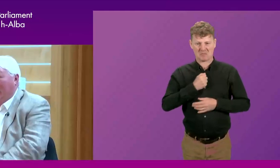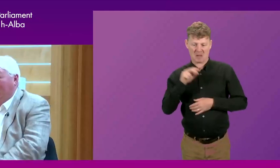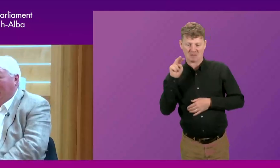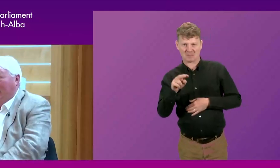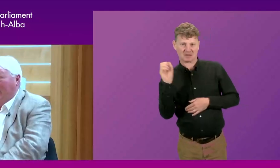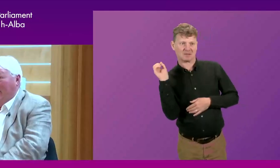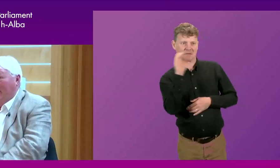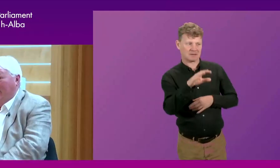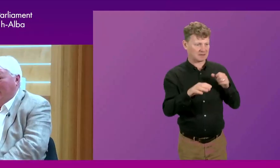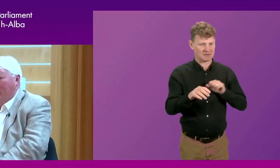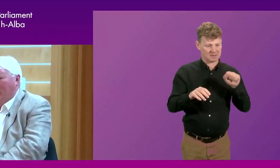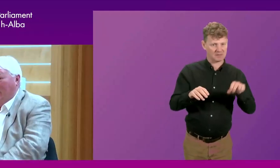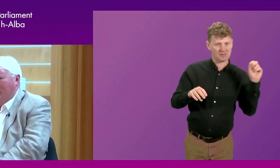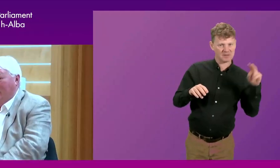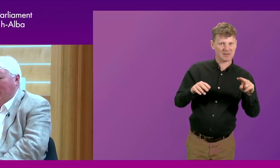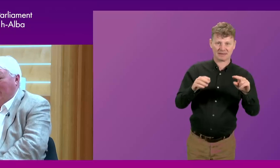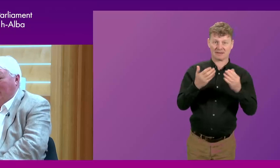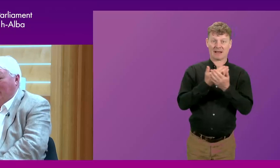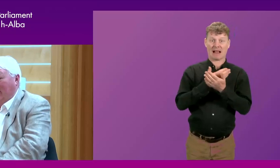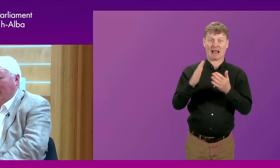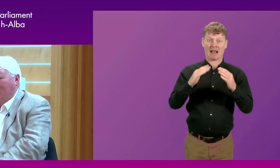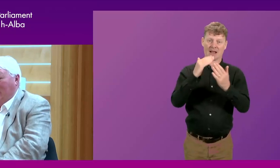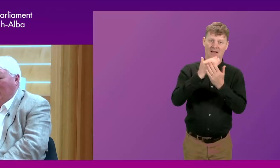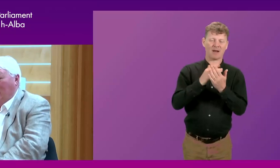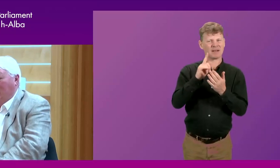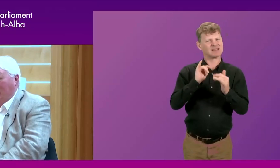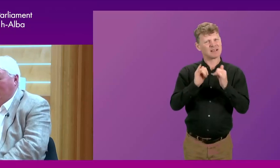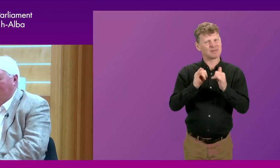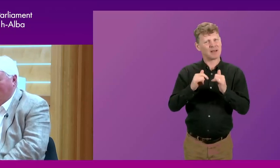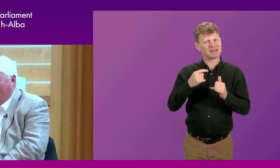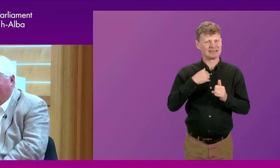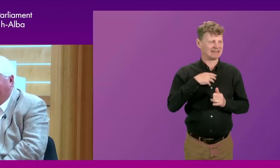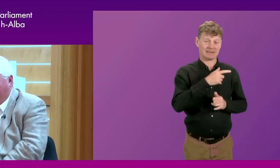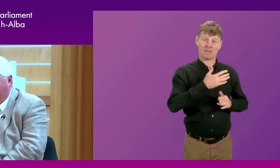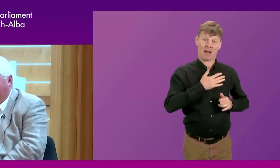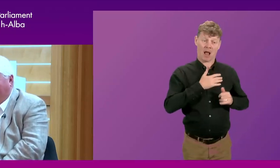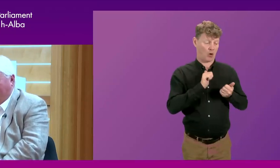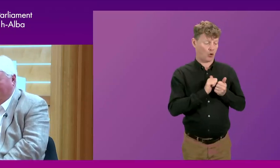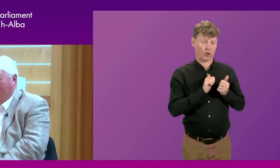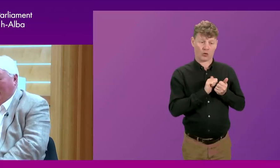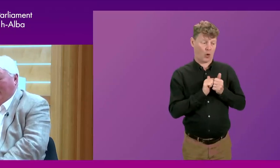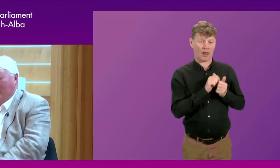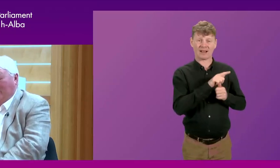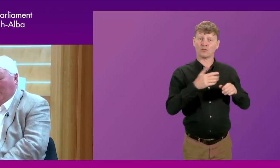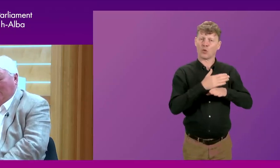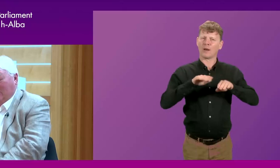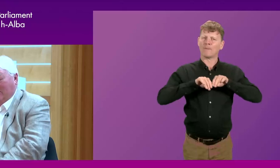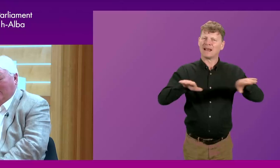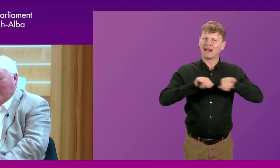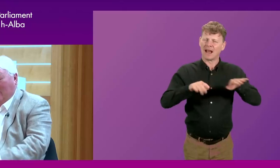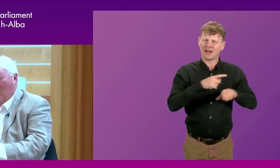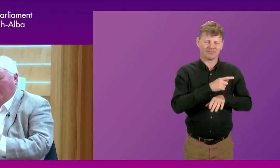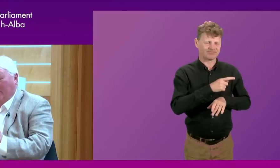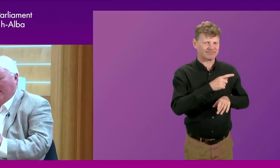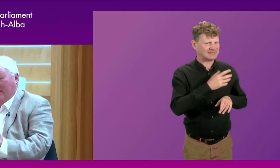in is to give my dear colleagues in the media a bit of a kicking as well, which is to say that politicians